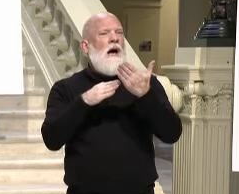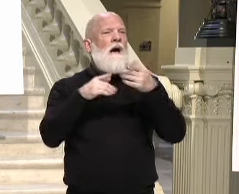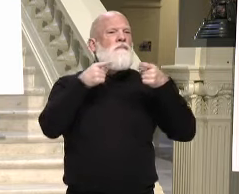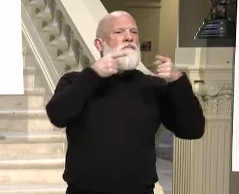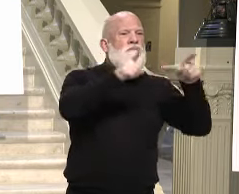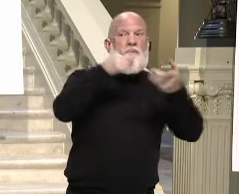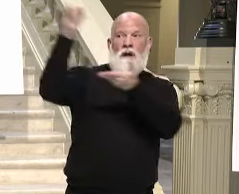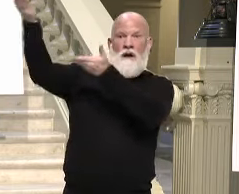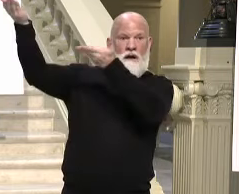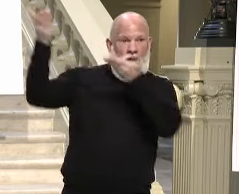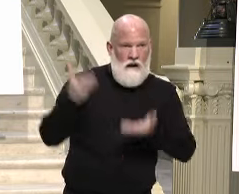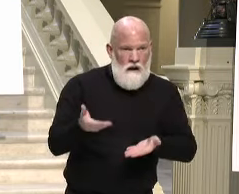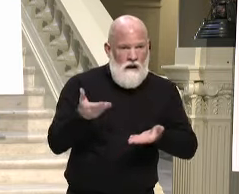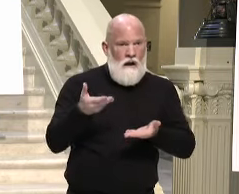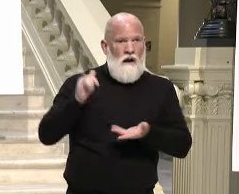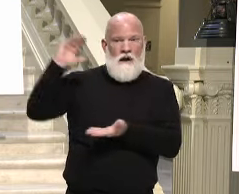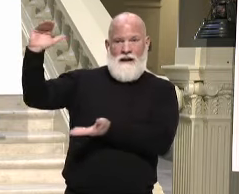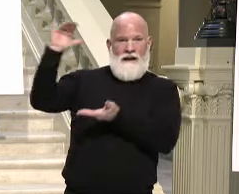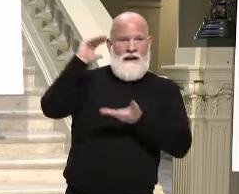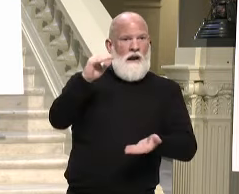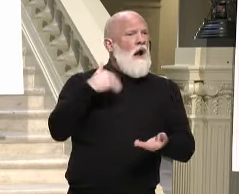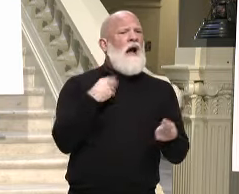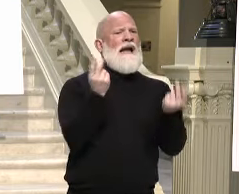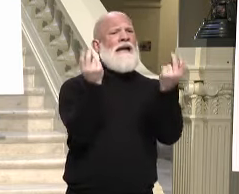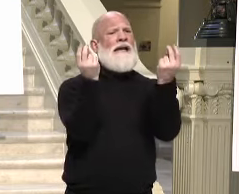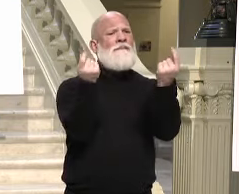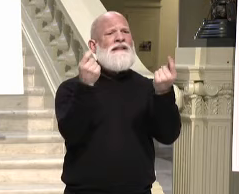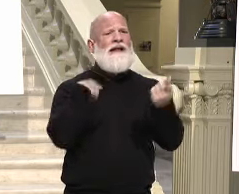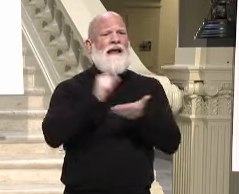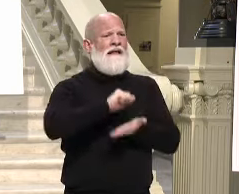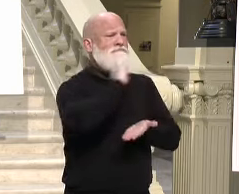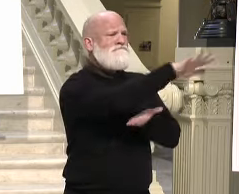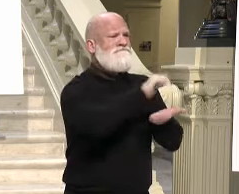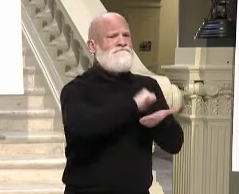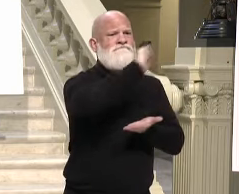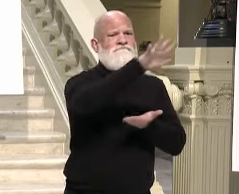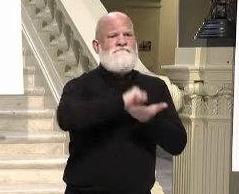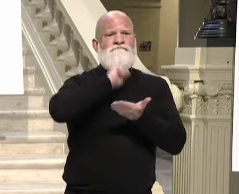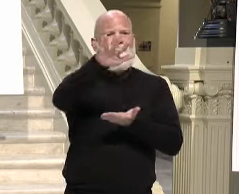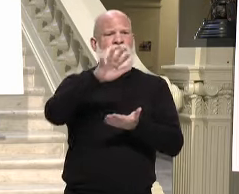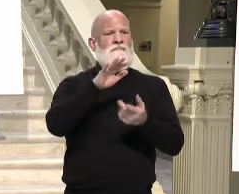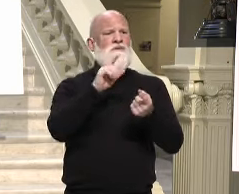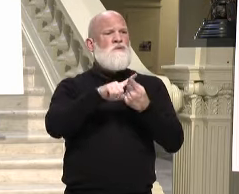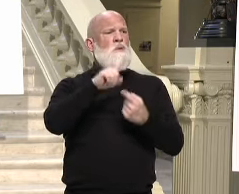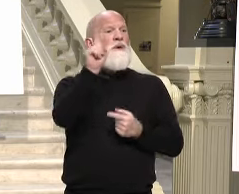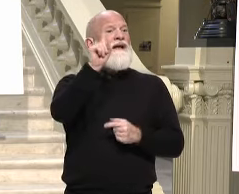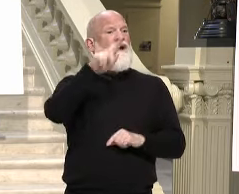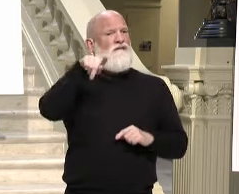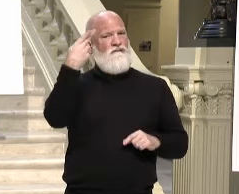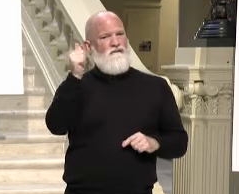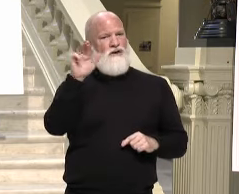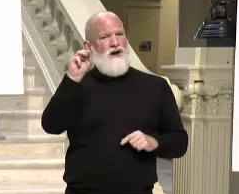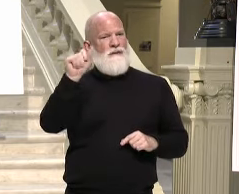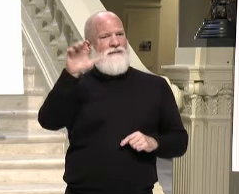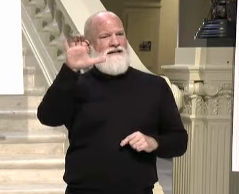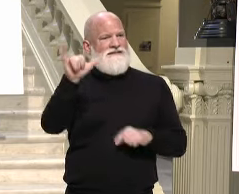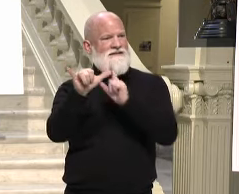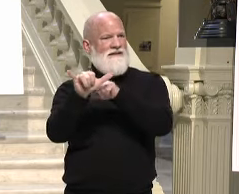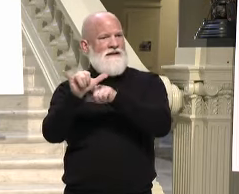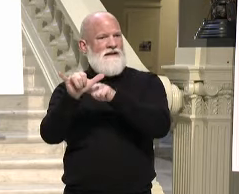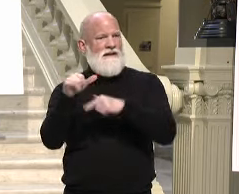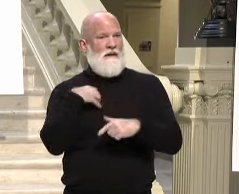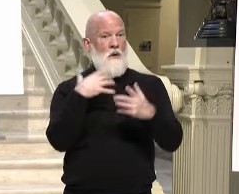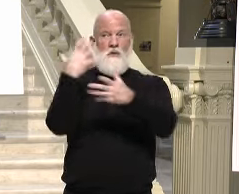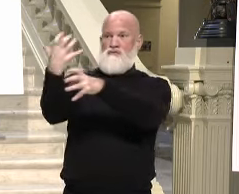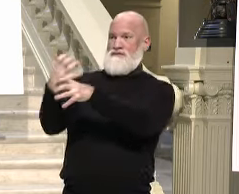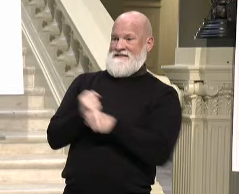credited for them right away, even though we may not have even taken possession. And then we have to get them out to the once we take possession, we have to get them out to